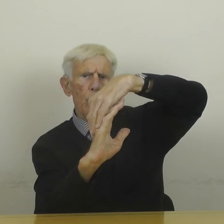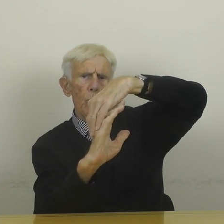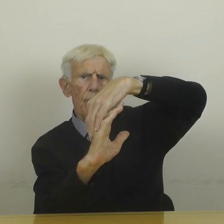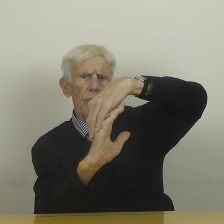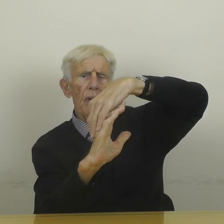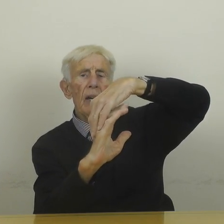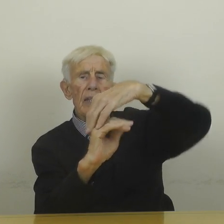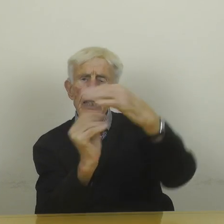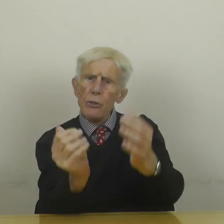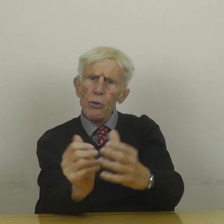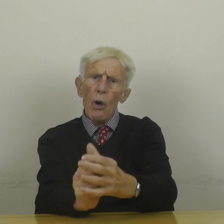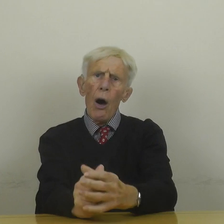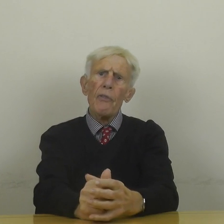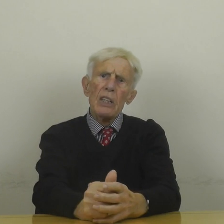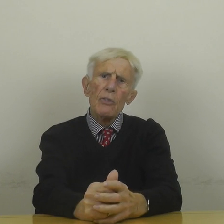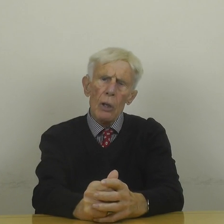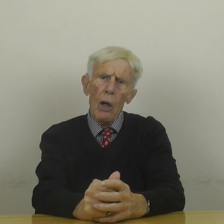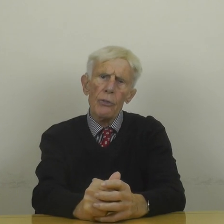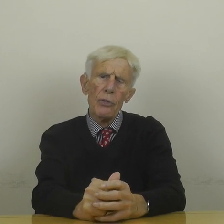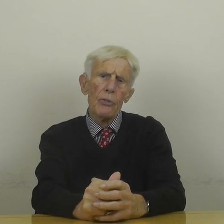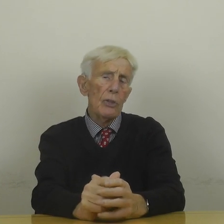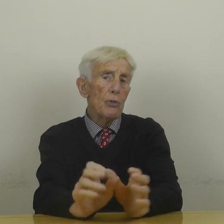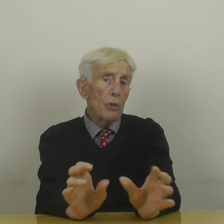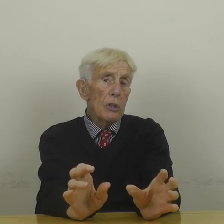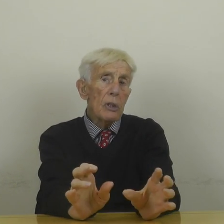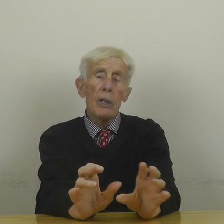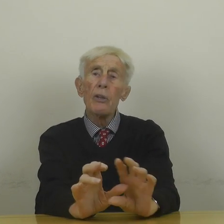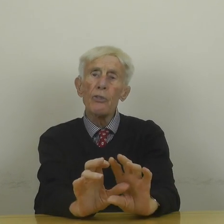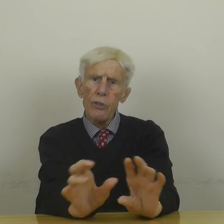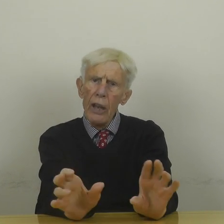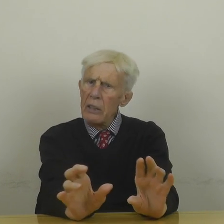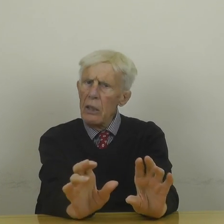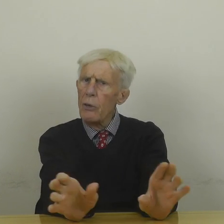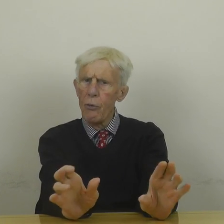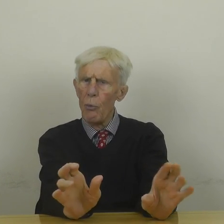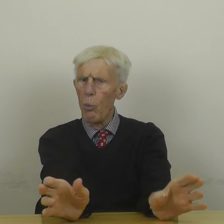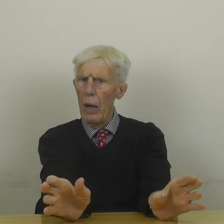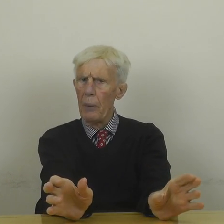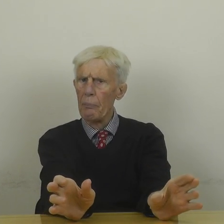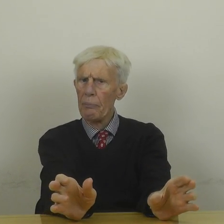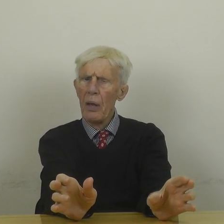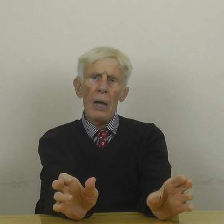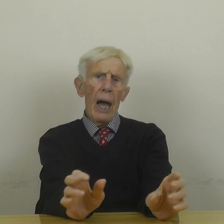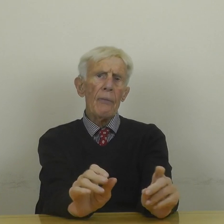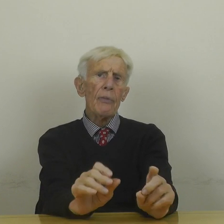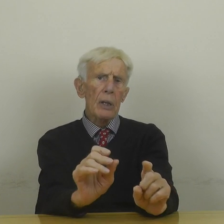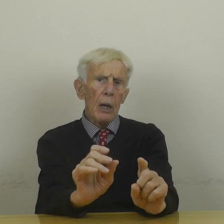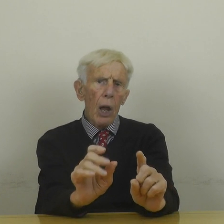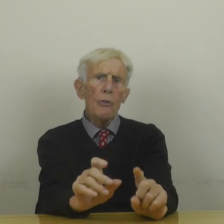Each of these classes is treated in a slightly different way, and the class